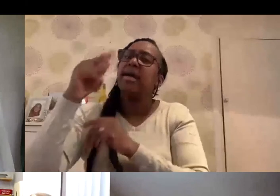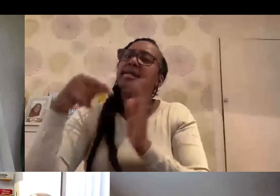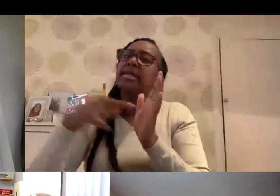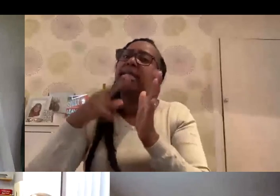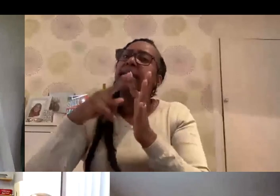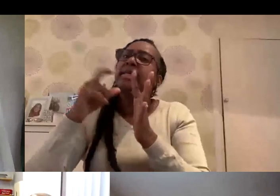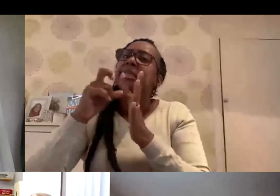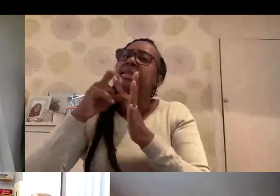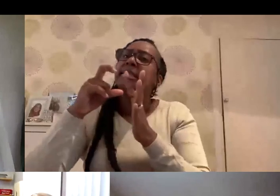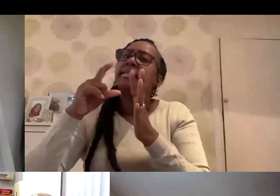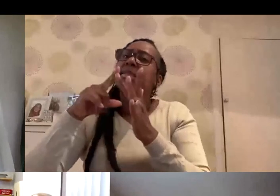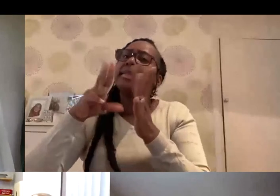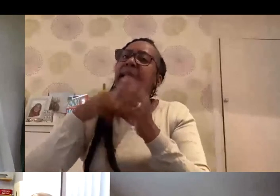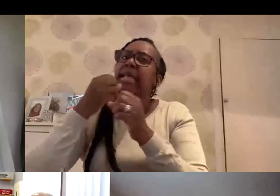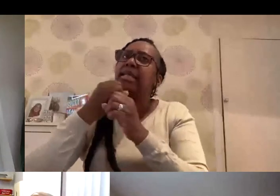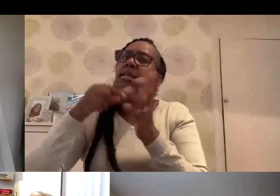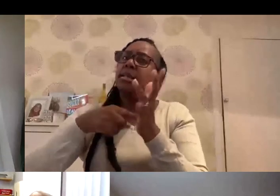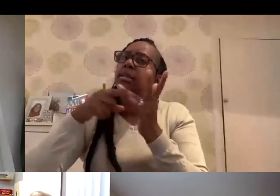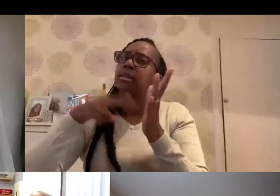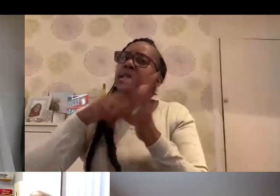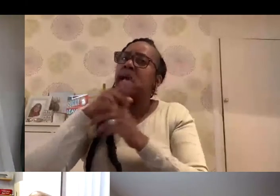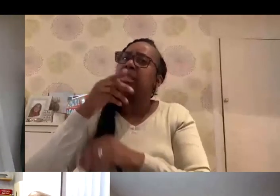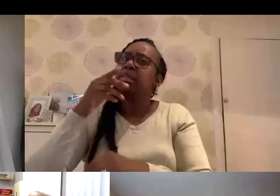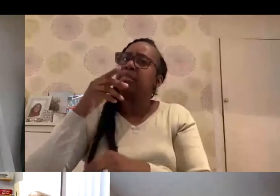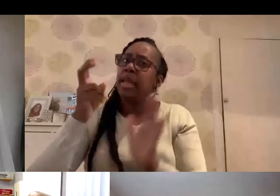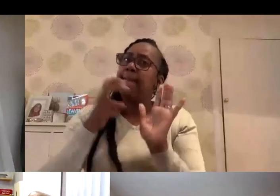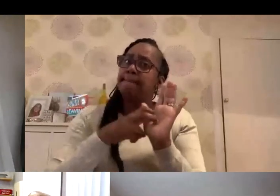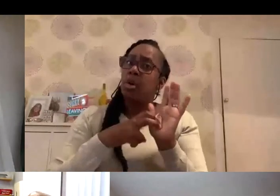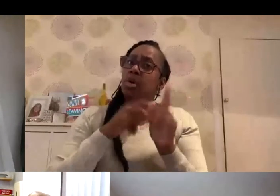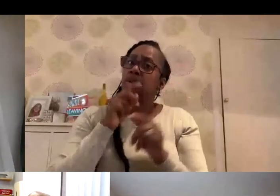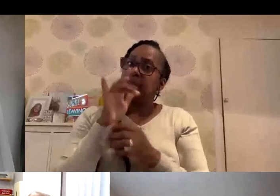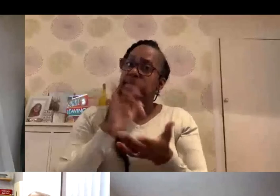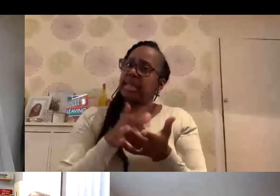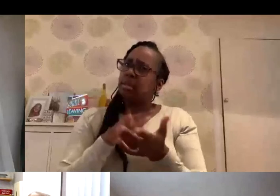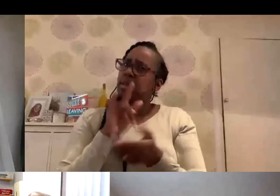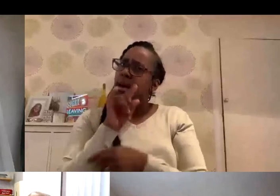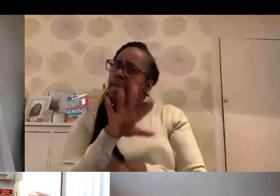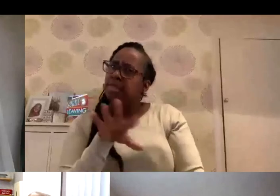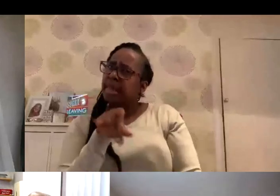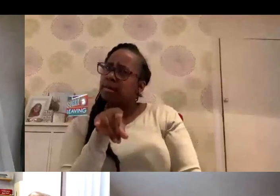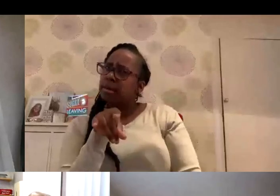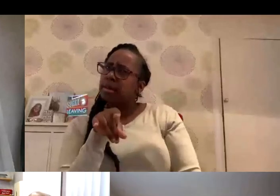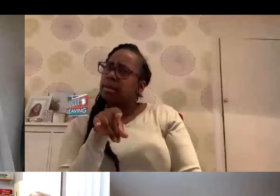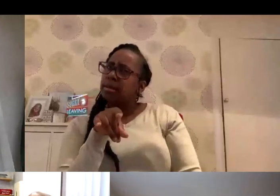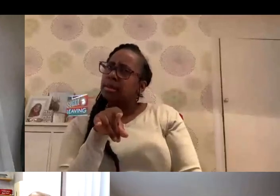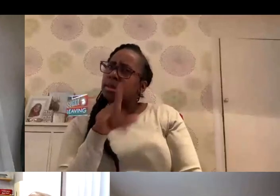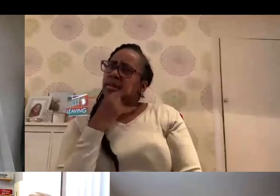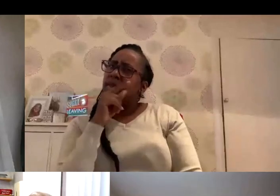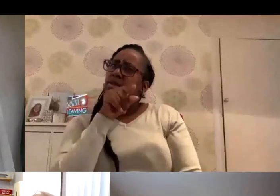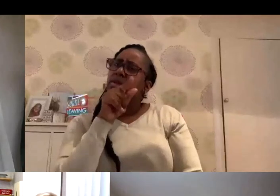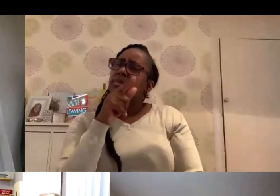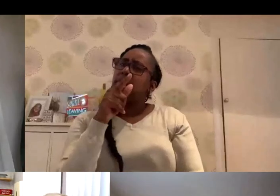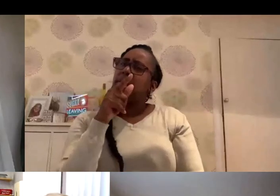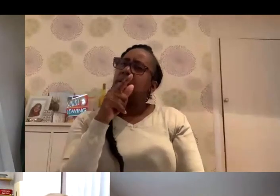So Teddington has been heavily booked the last few weeks, but he said Teddington Health and Social Care Centre. I think it's what used to be called Teddington Memorial Hospital.